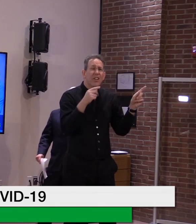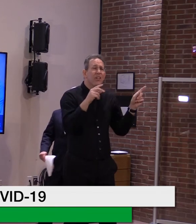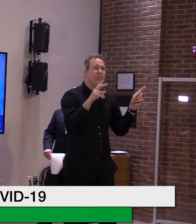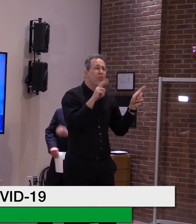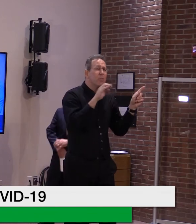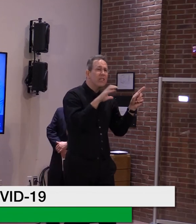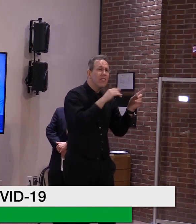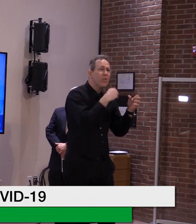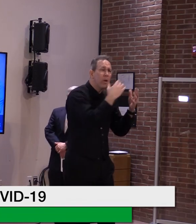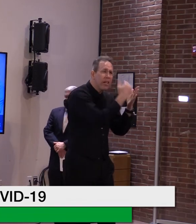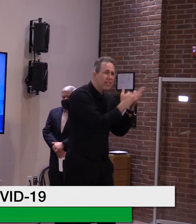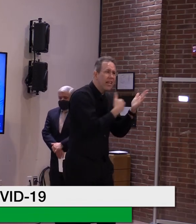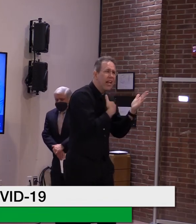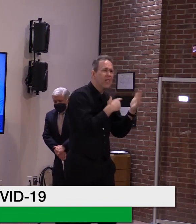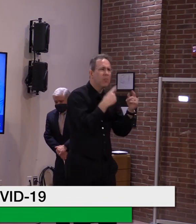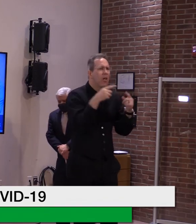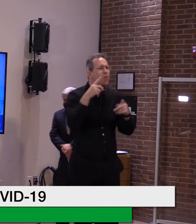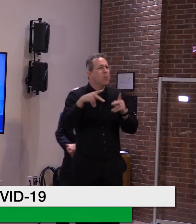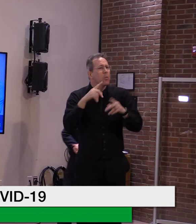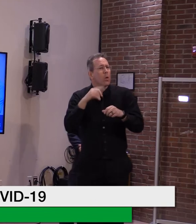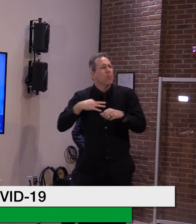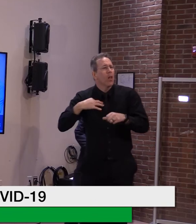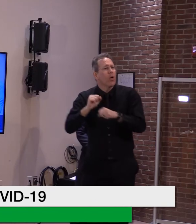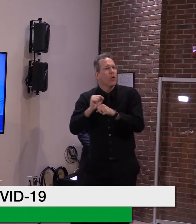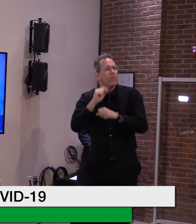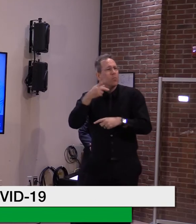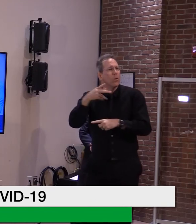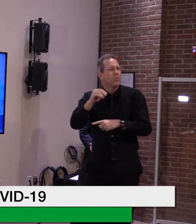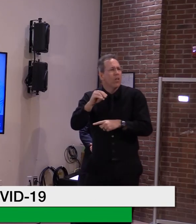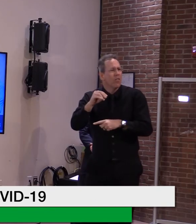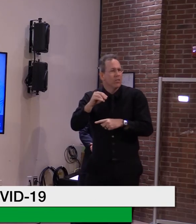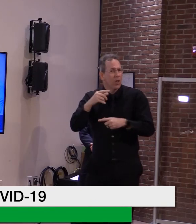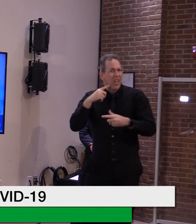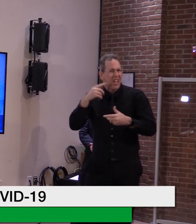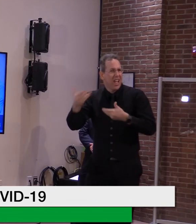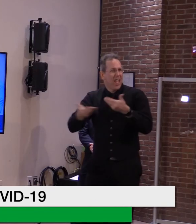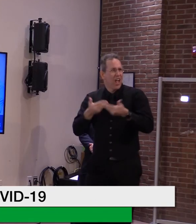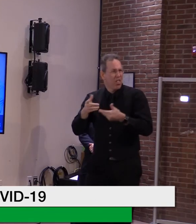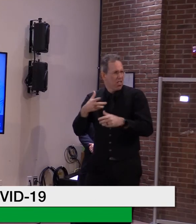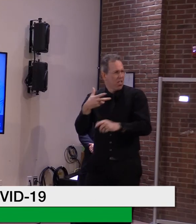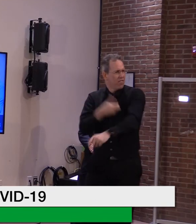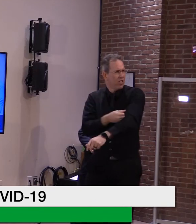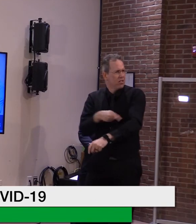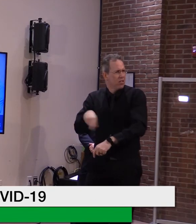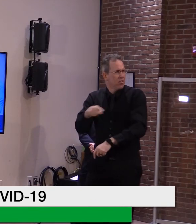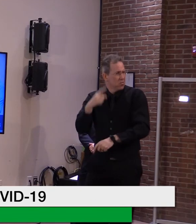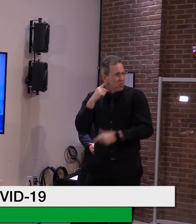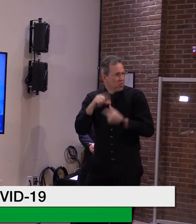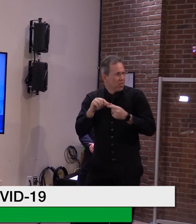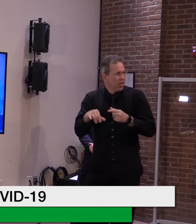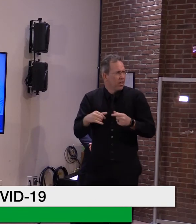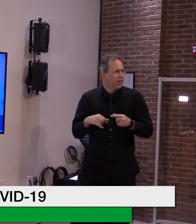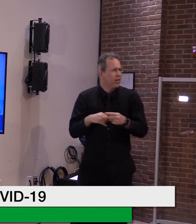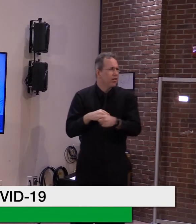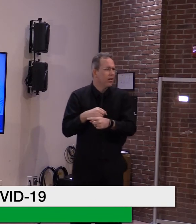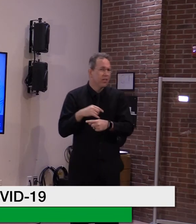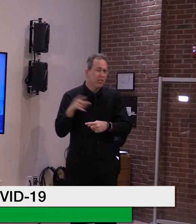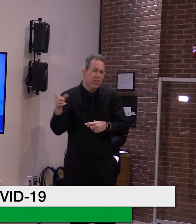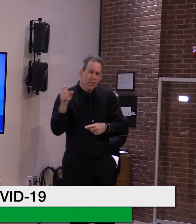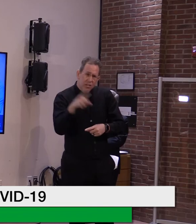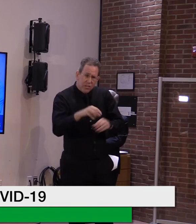licensed to sign up and get their vaccine? Yeah. So you're talking about new people to the health care workforce.